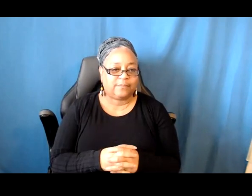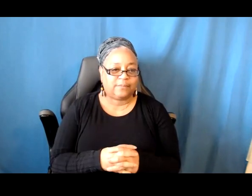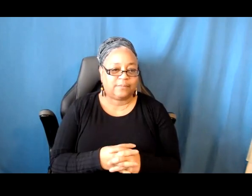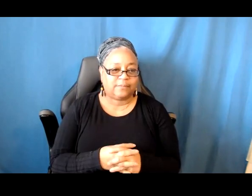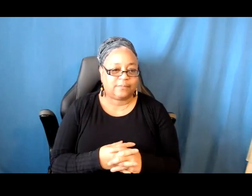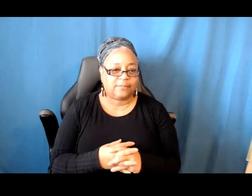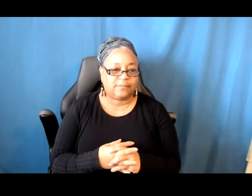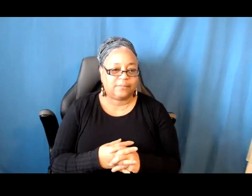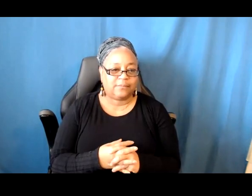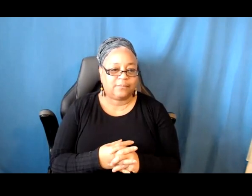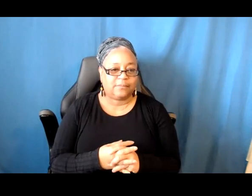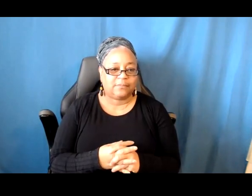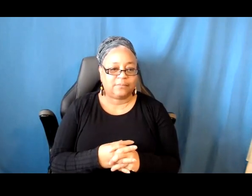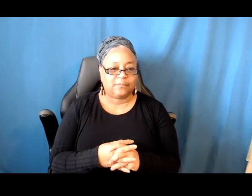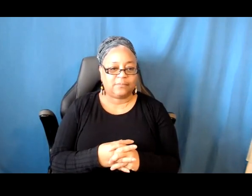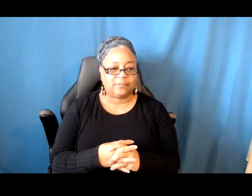Let's see.